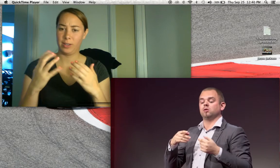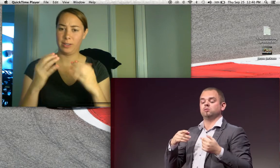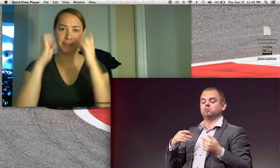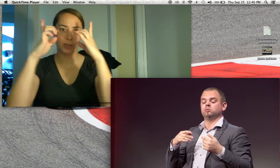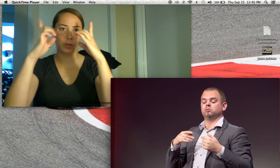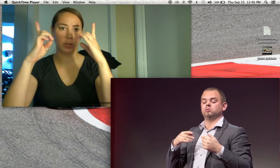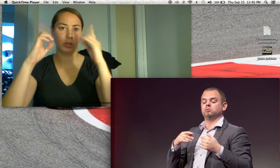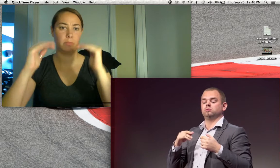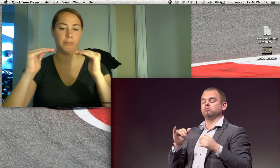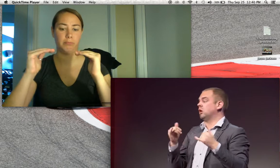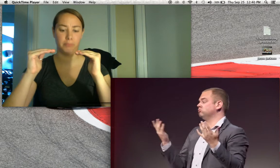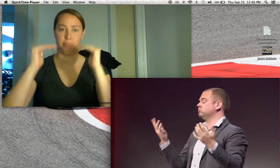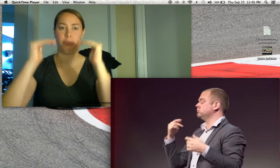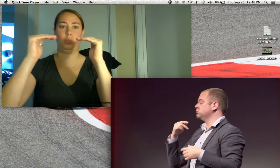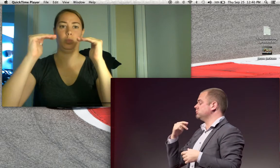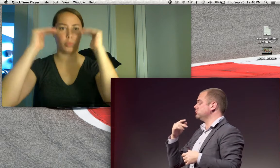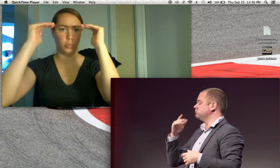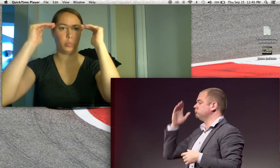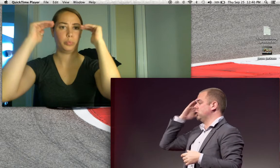very good.